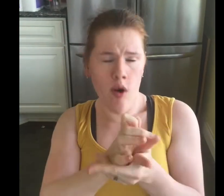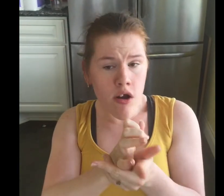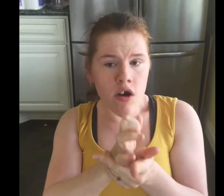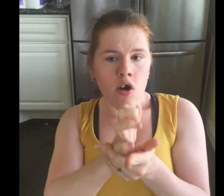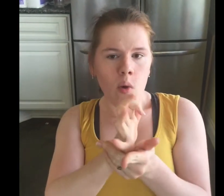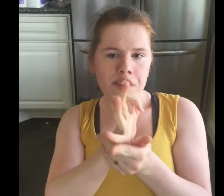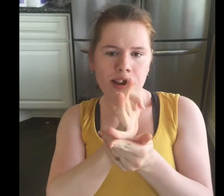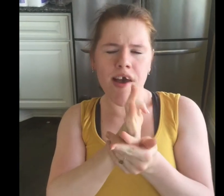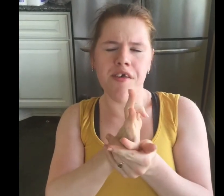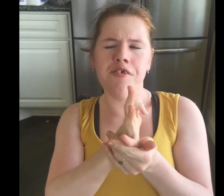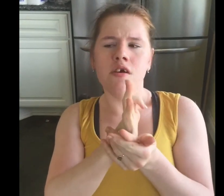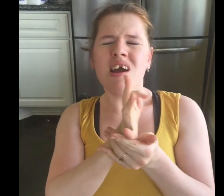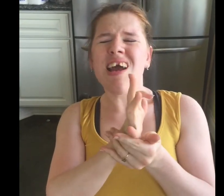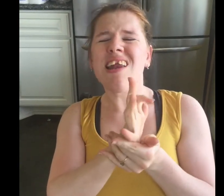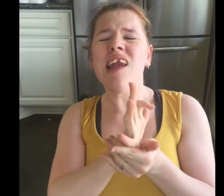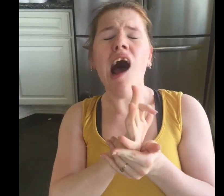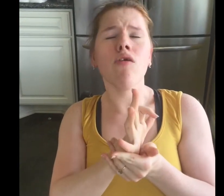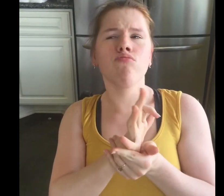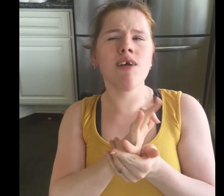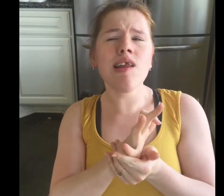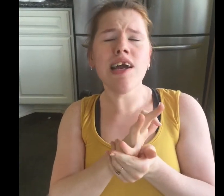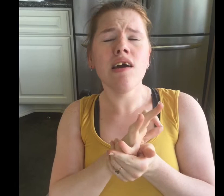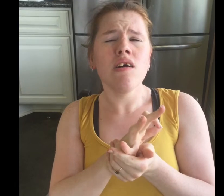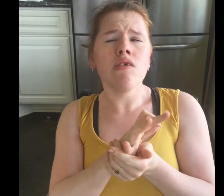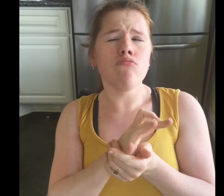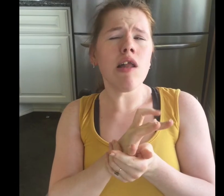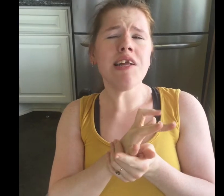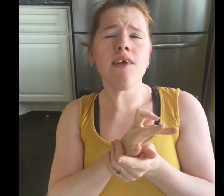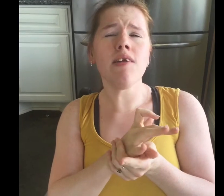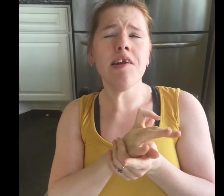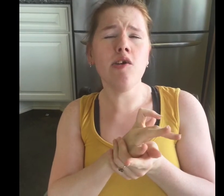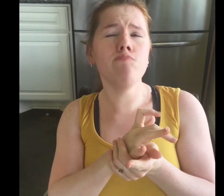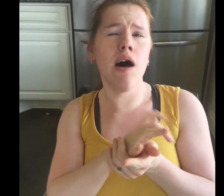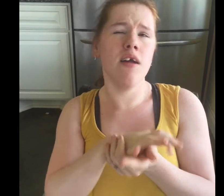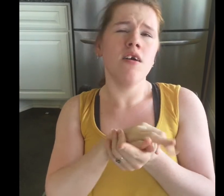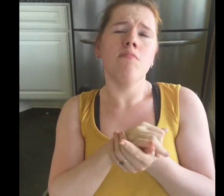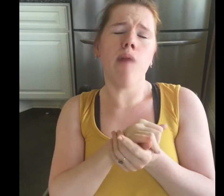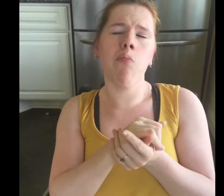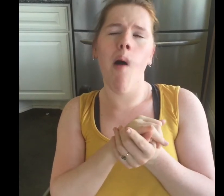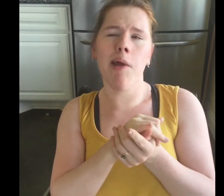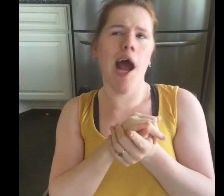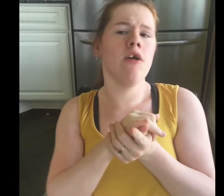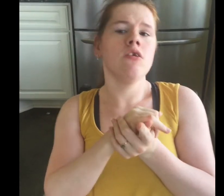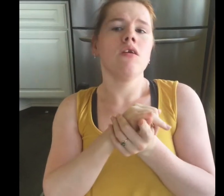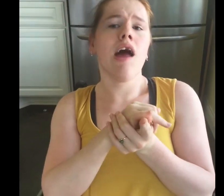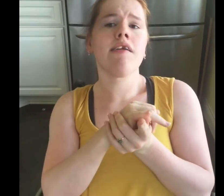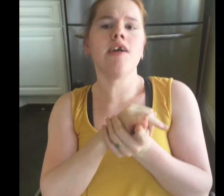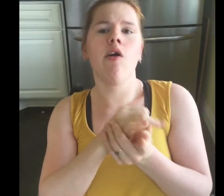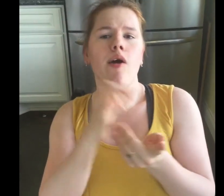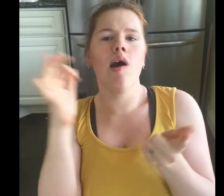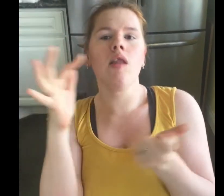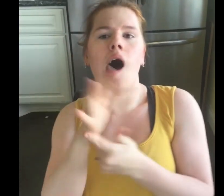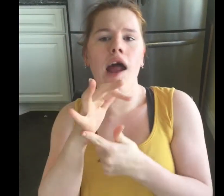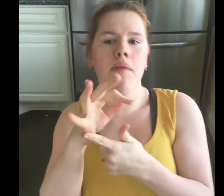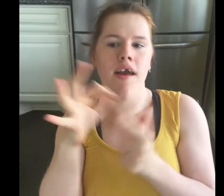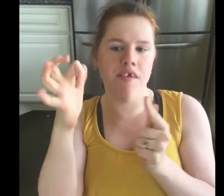which is not really relatively new but my mom and I like to go there a lot because